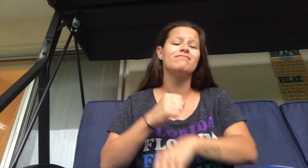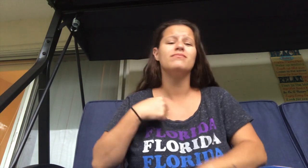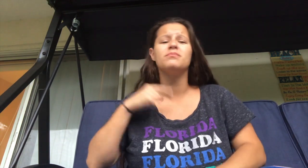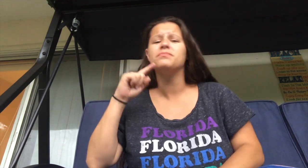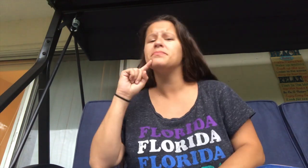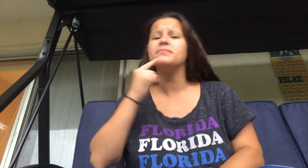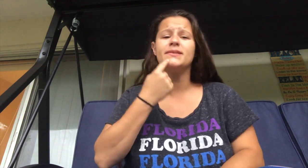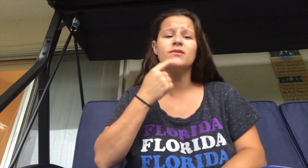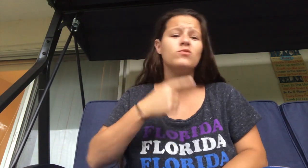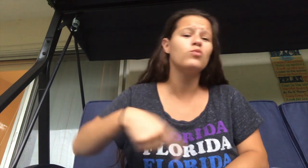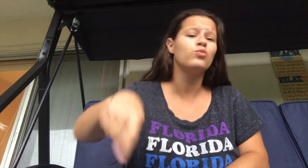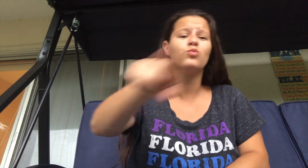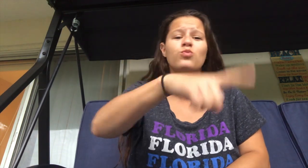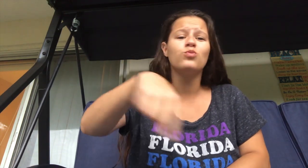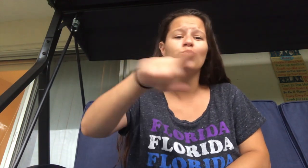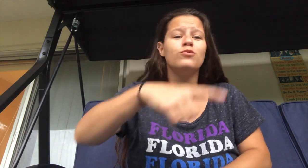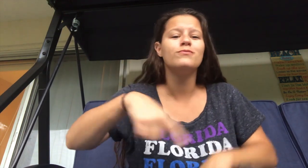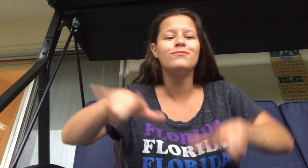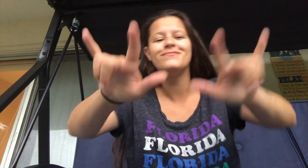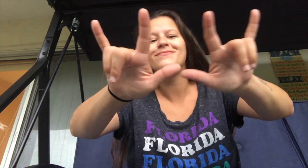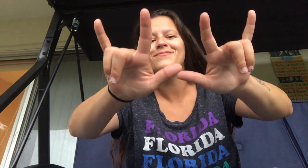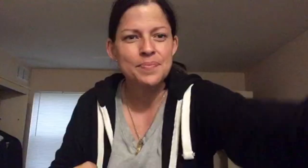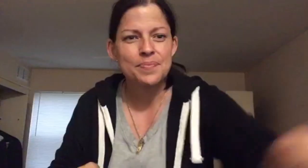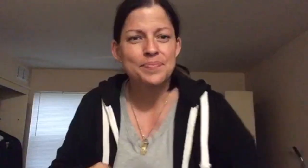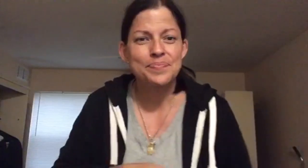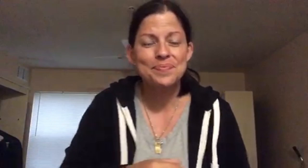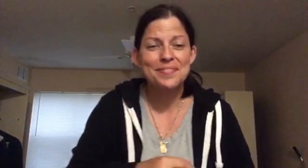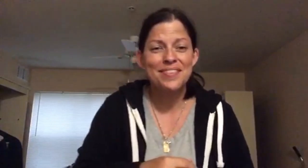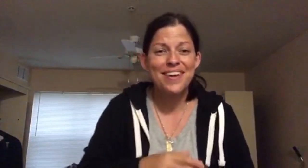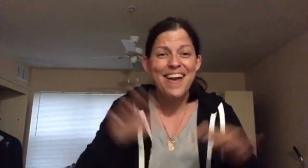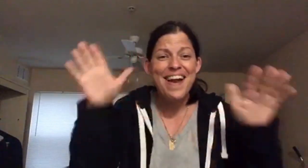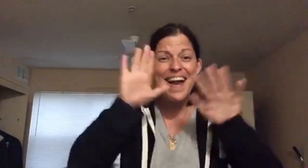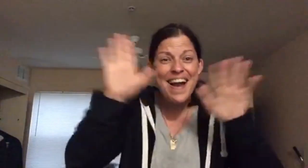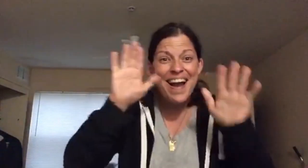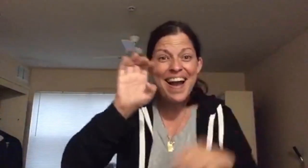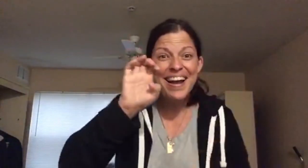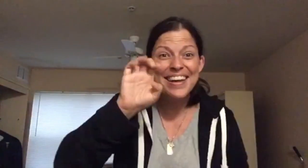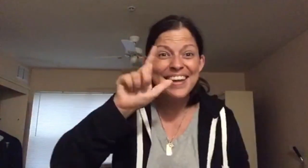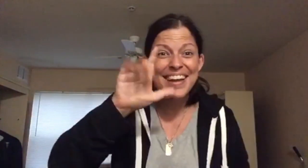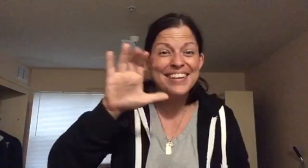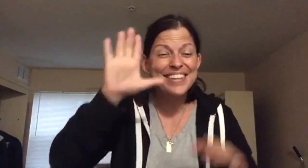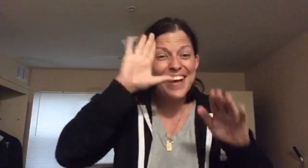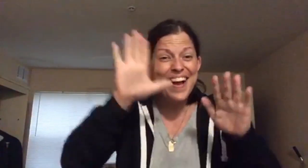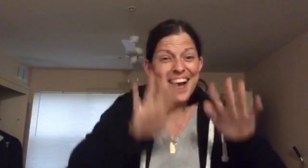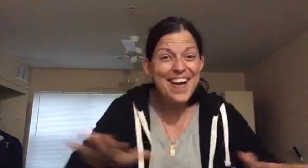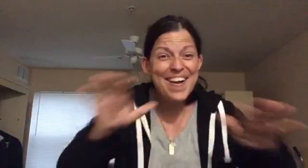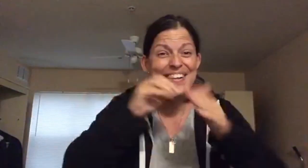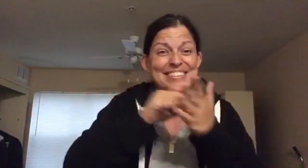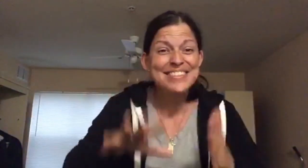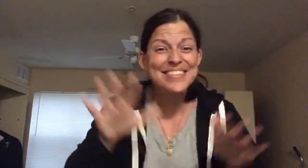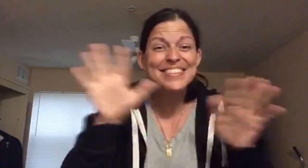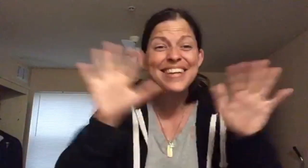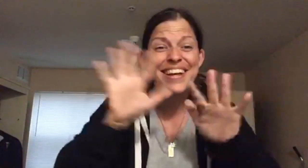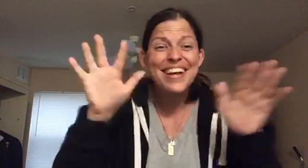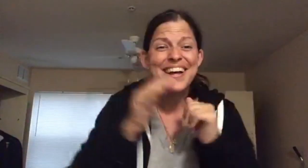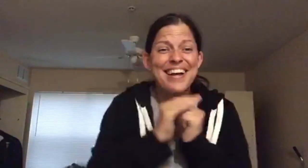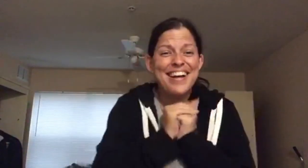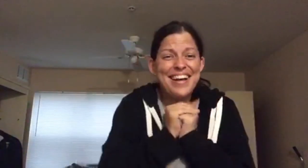working from home. I miss you all. Love you. Laura is saying, hi, ELC. Hi, all you